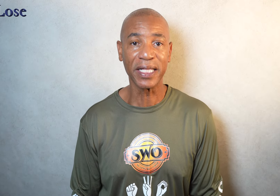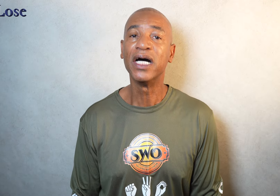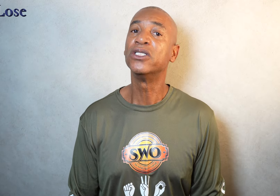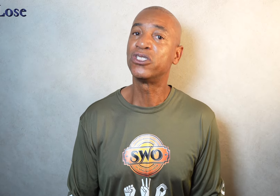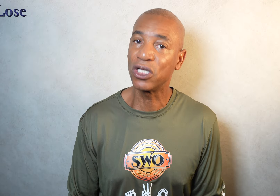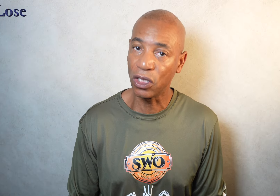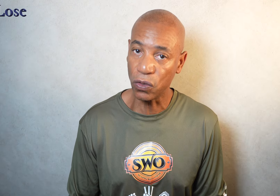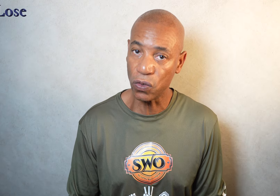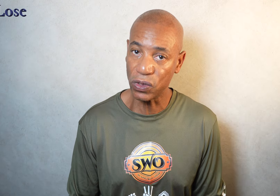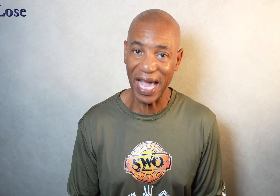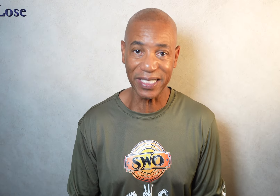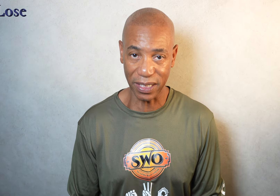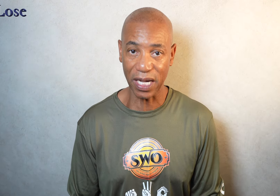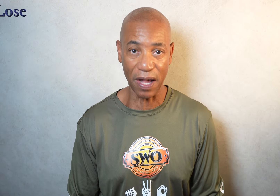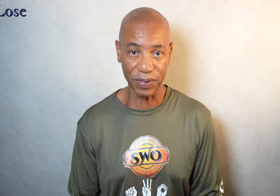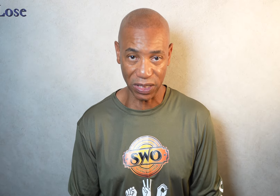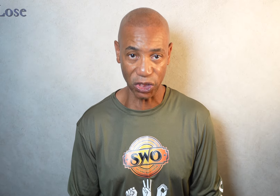to lose, as in a competition.